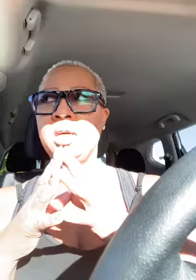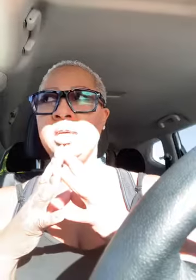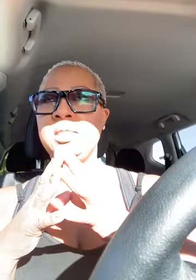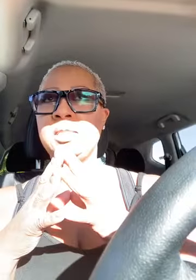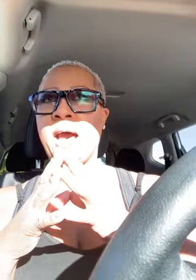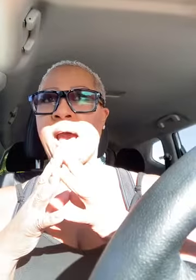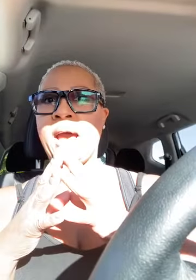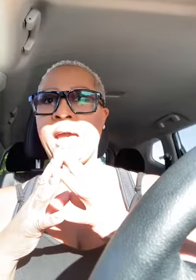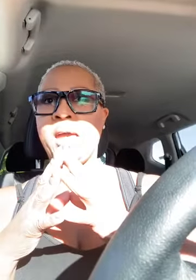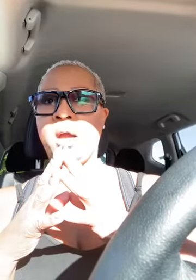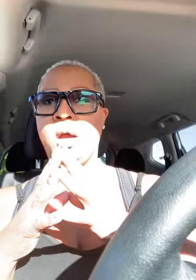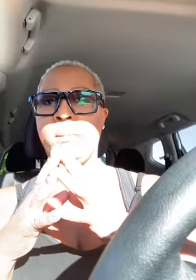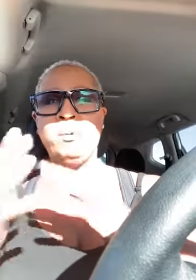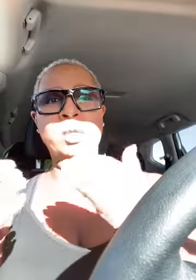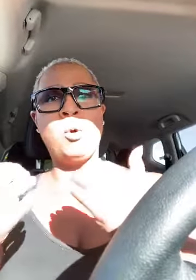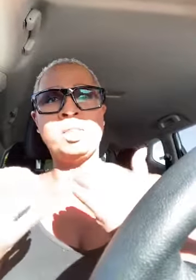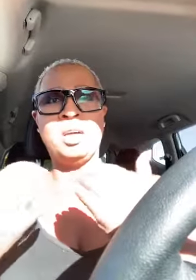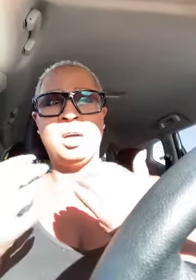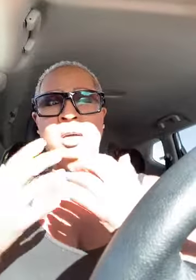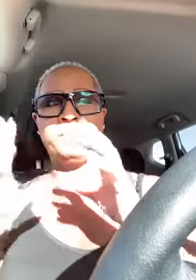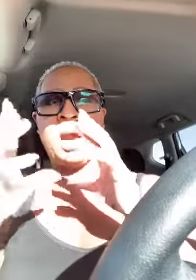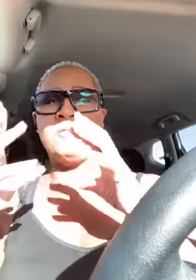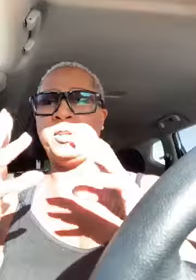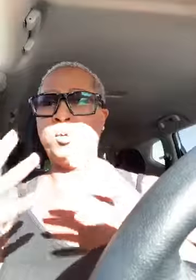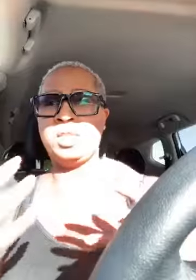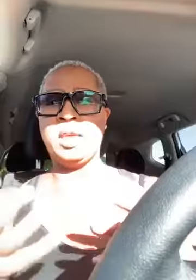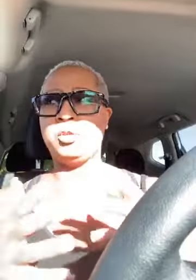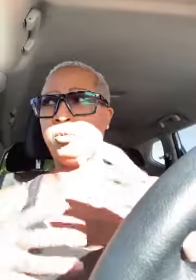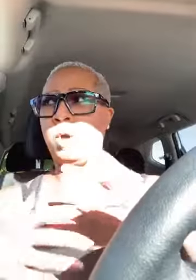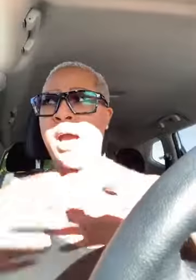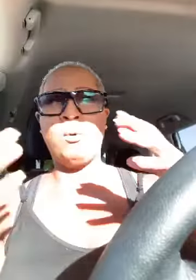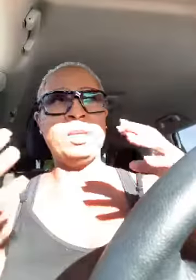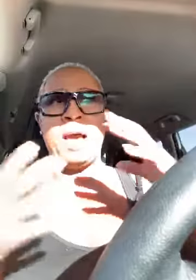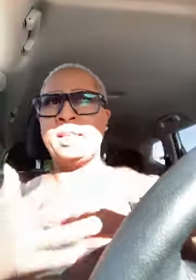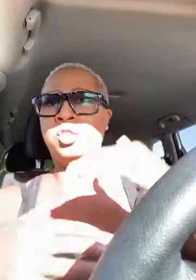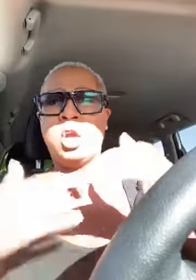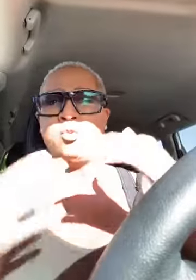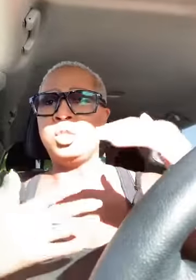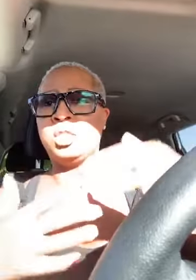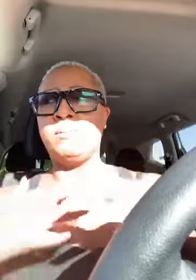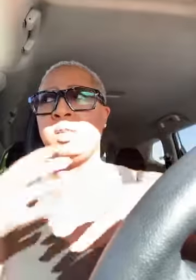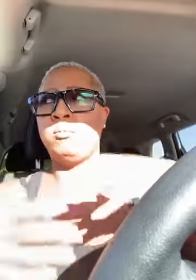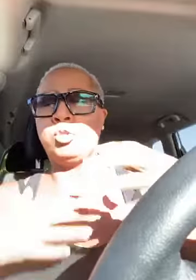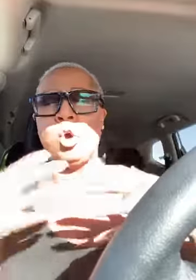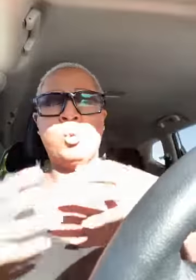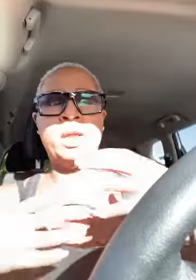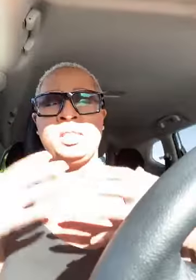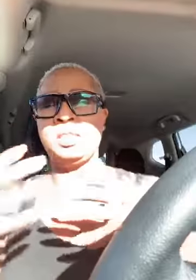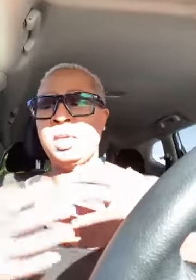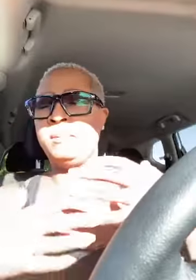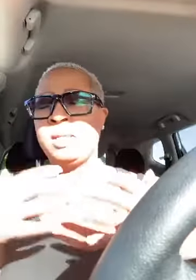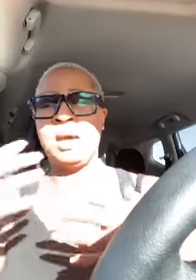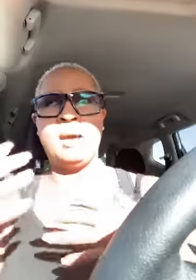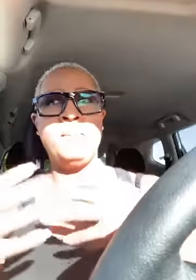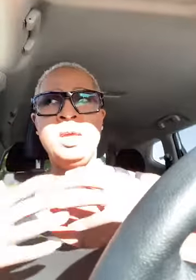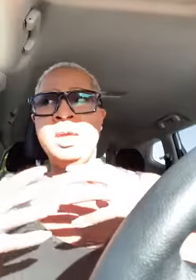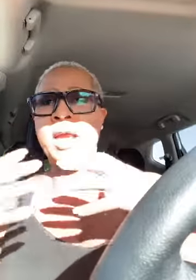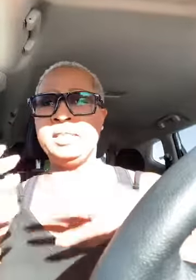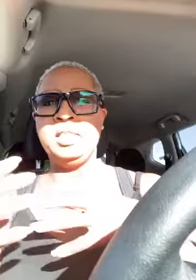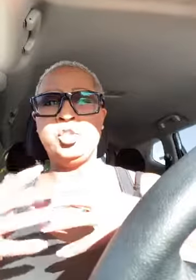because i um it was always a uh conflict with a schedule i always i had started doing something that was always the same time as this